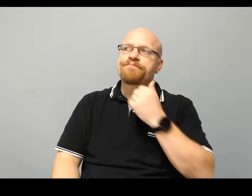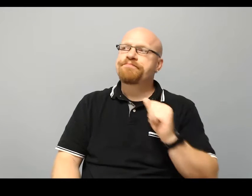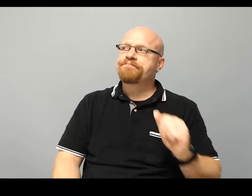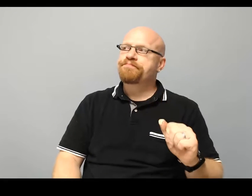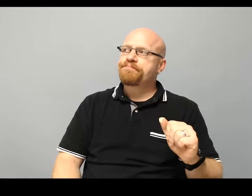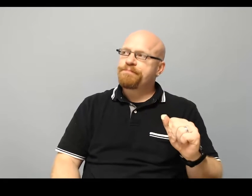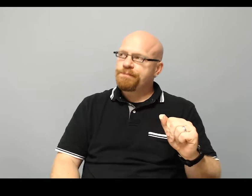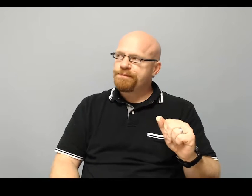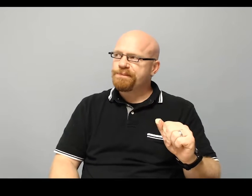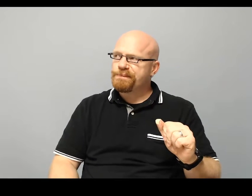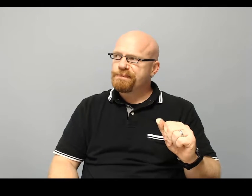Hmm.